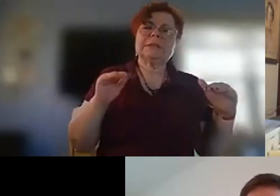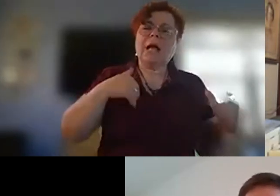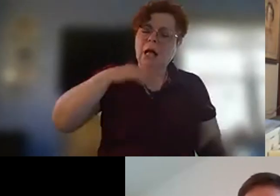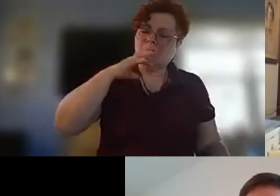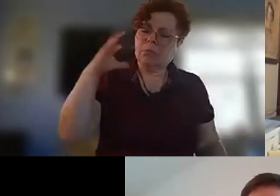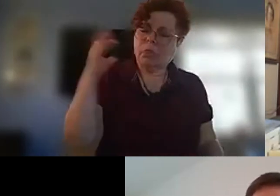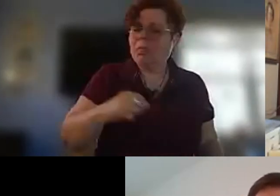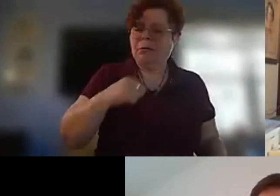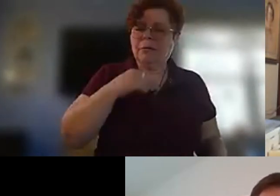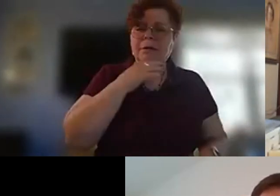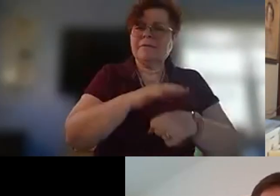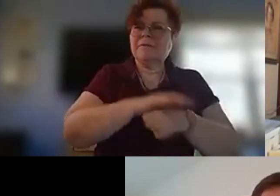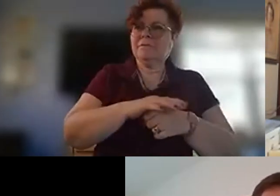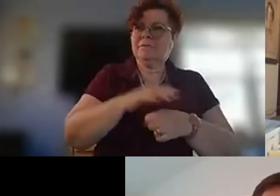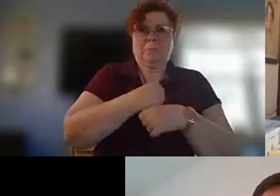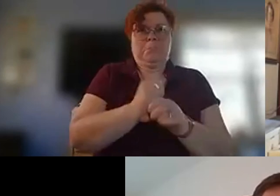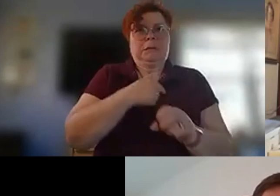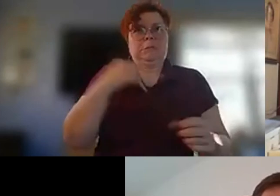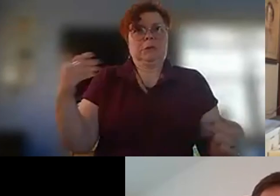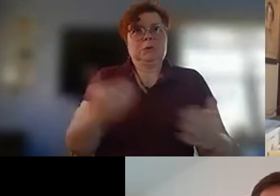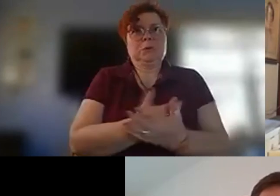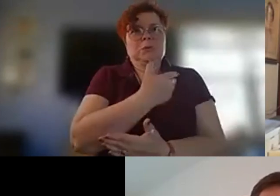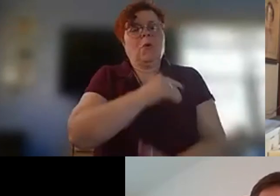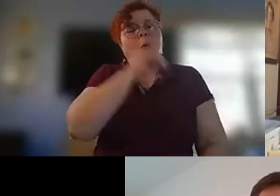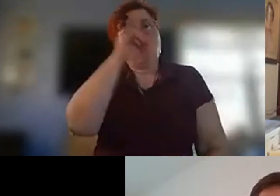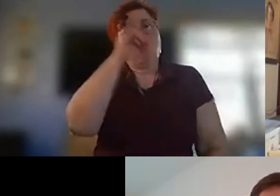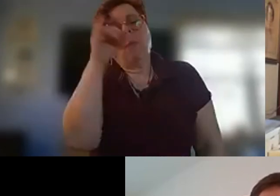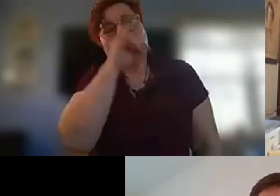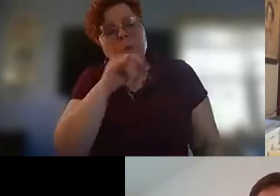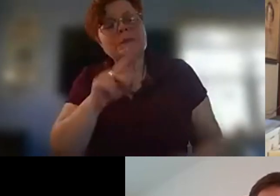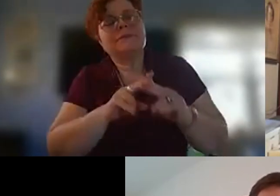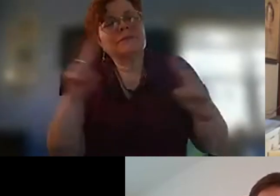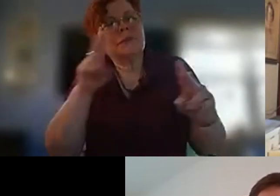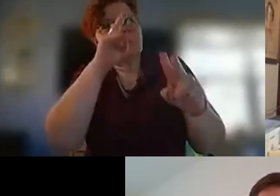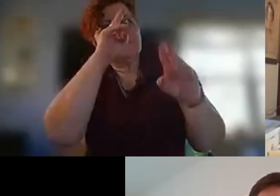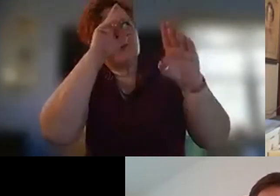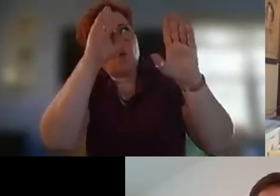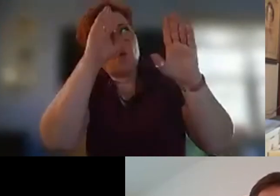this makes me new i mean it's a very hopeful hopeful poem and i think that's what i loved best about it